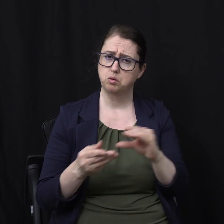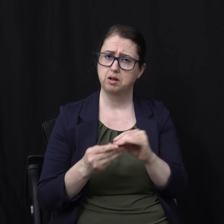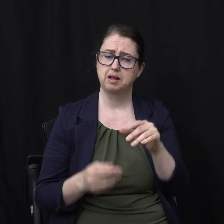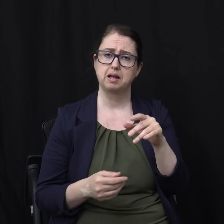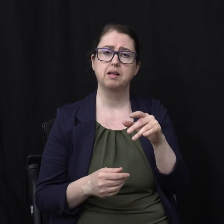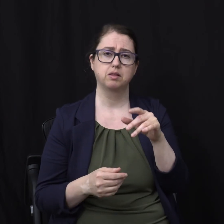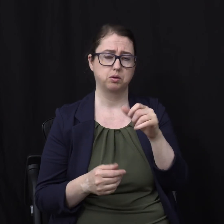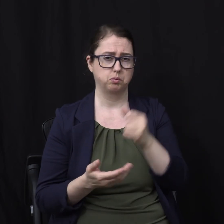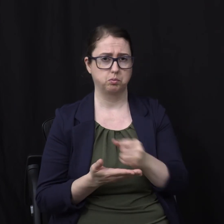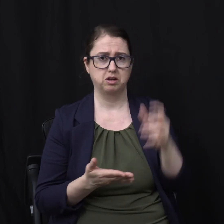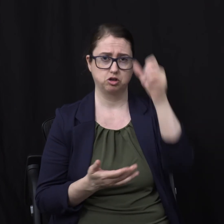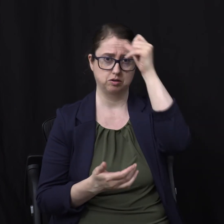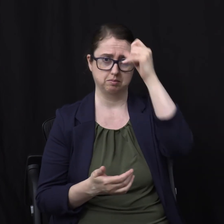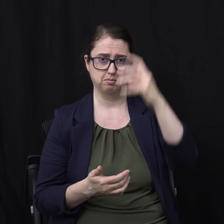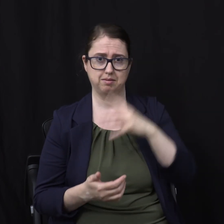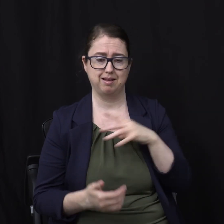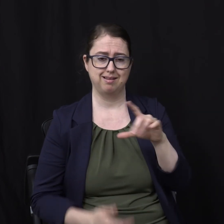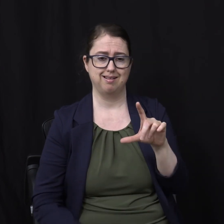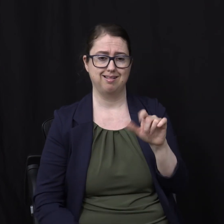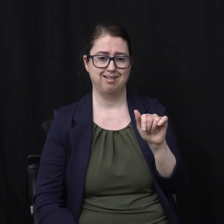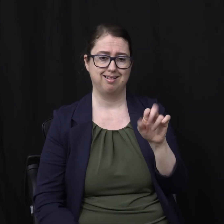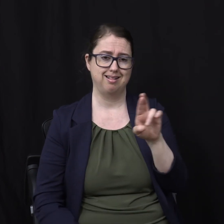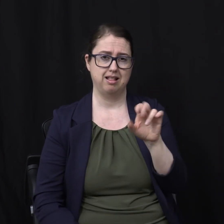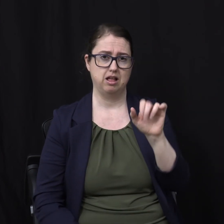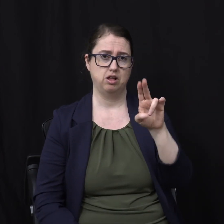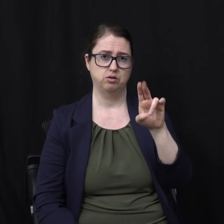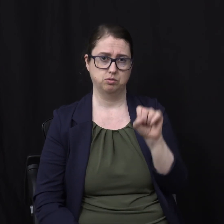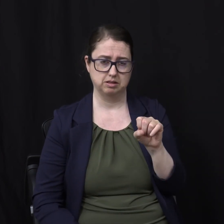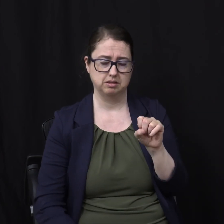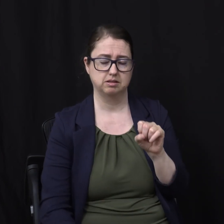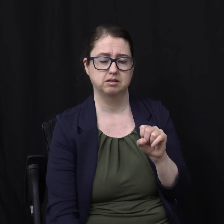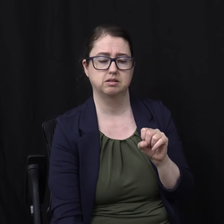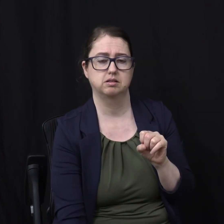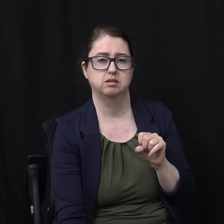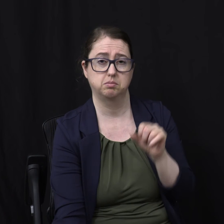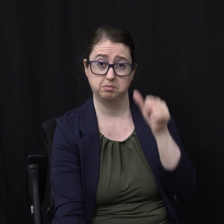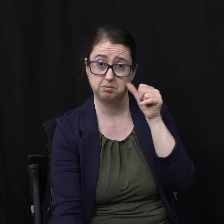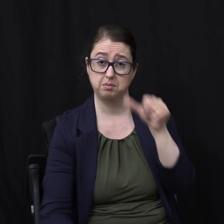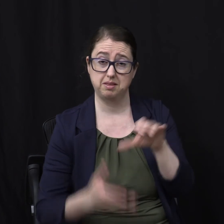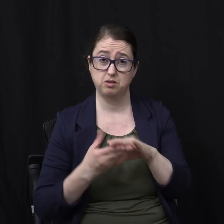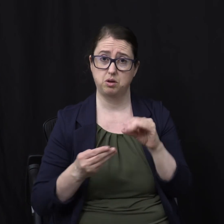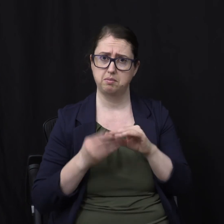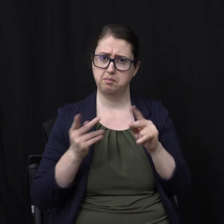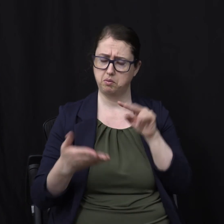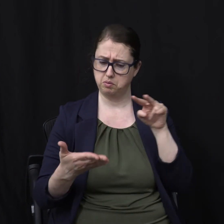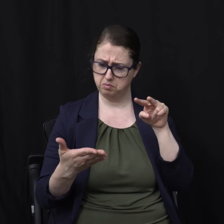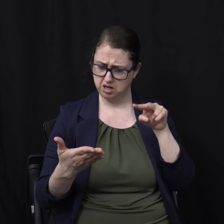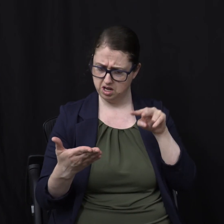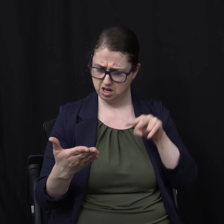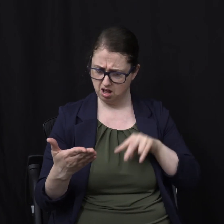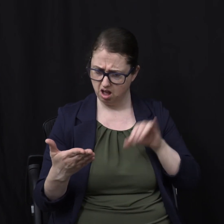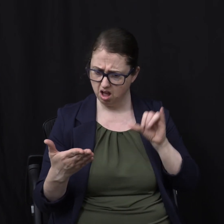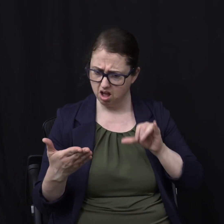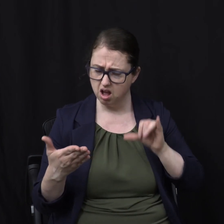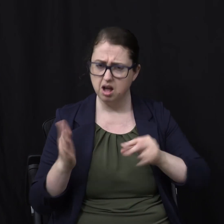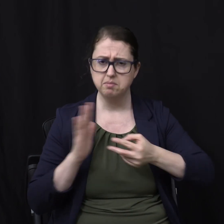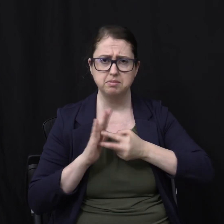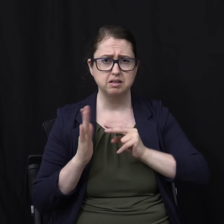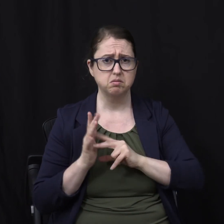Lazarus This is another one Where people become Perplexed when they see What the Bible teaches And then you go Oh no All of us Would seem to